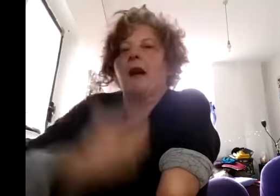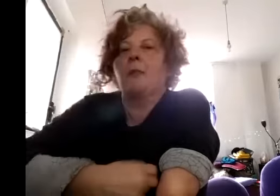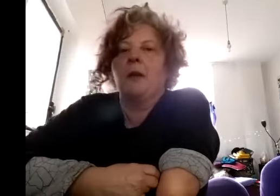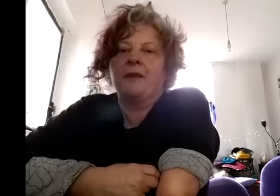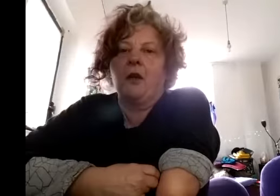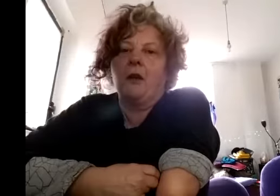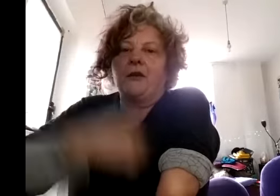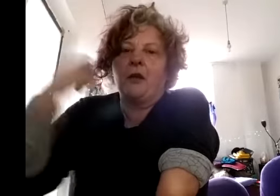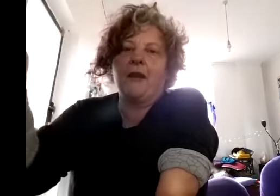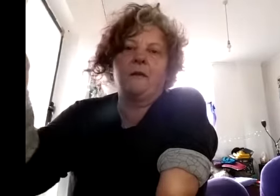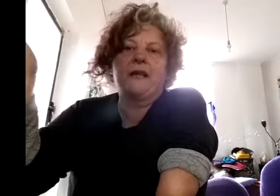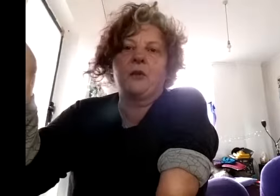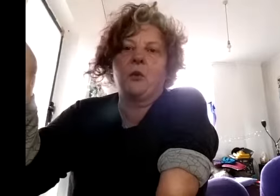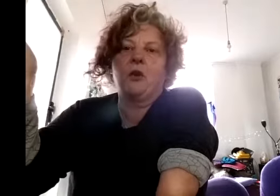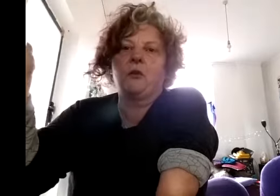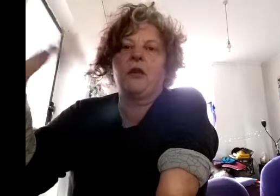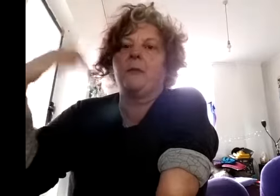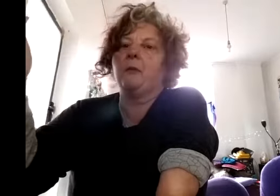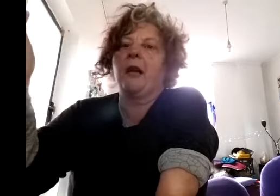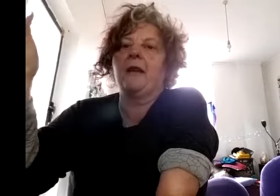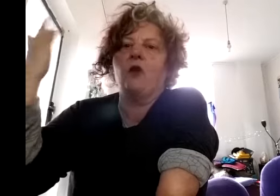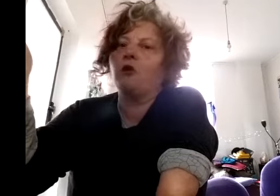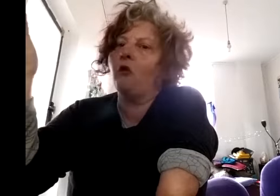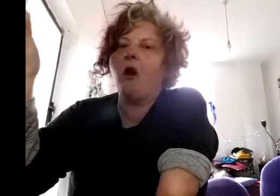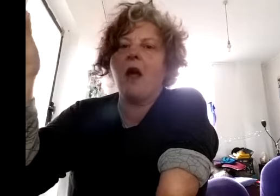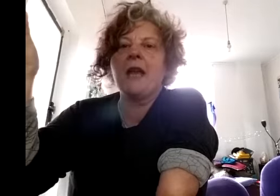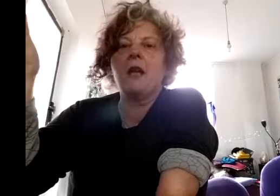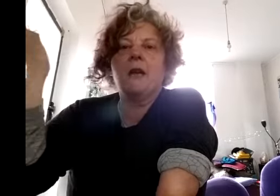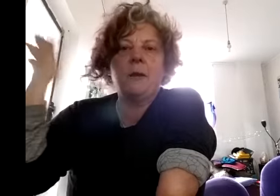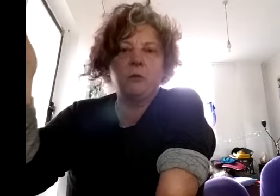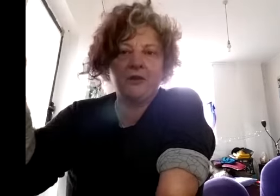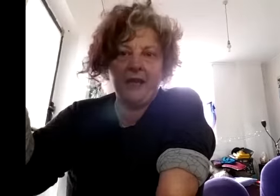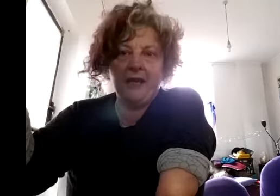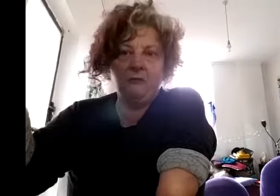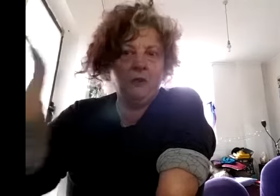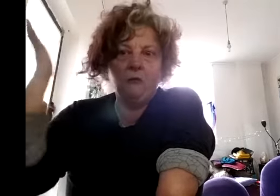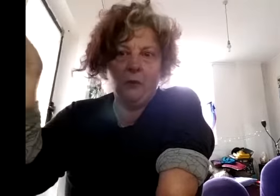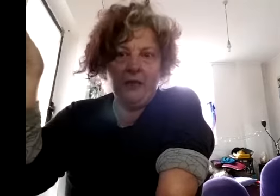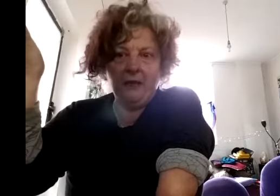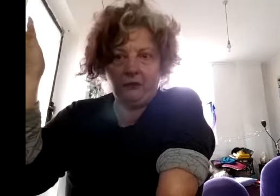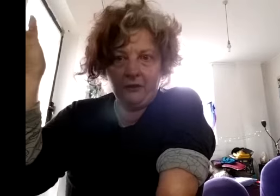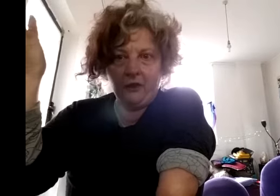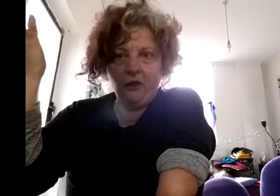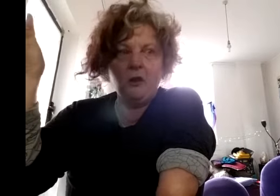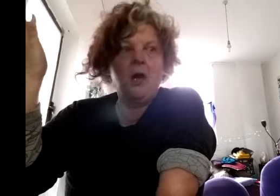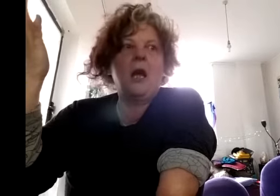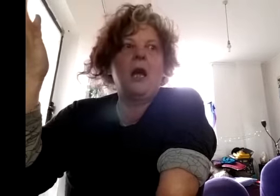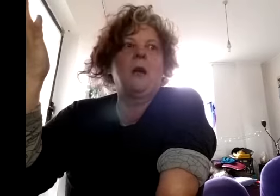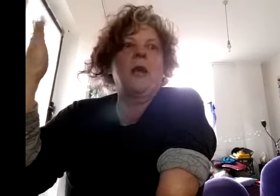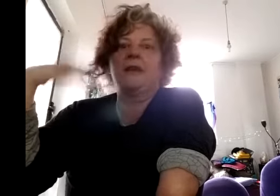a persona to go out and face the world and be brave not cry if people say weird shit to you um and to be